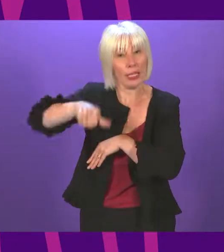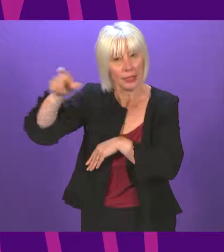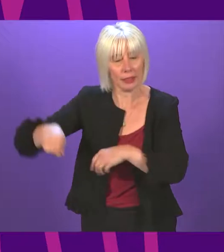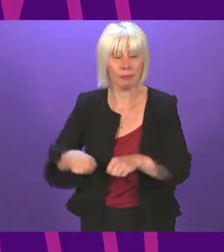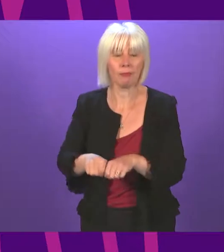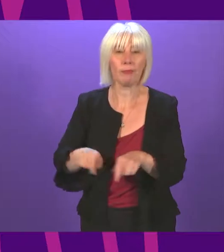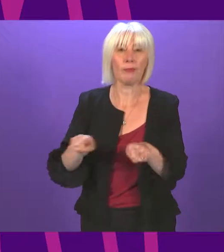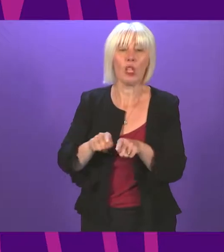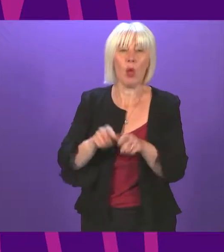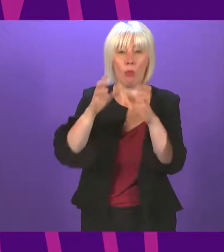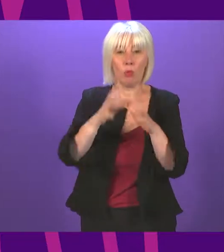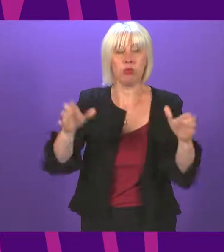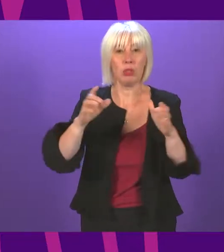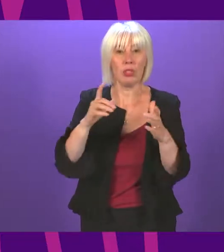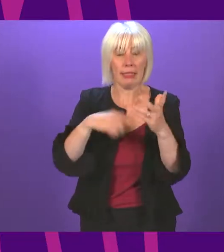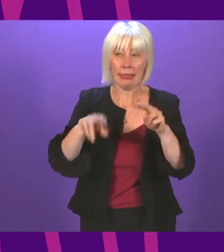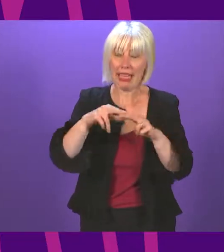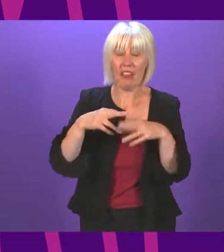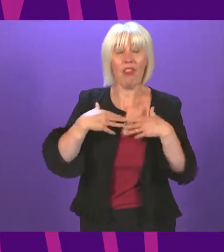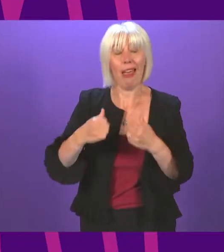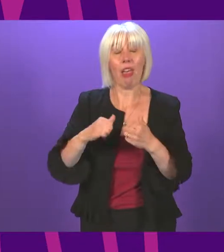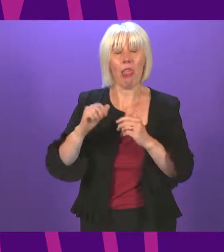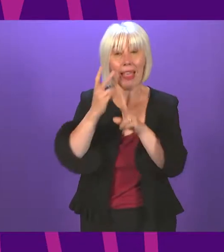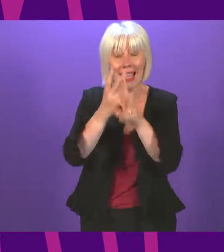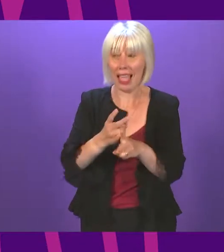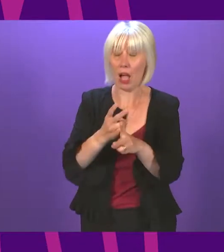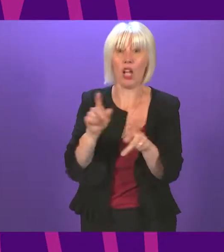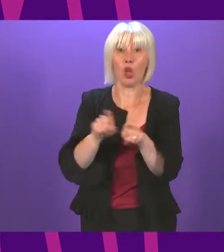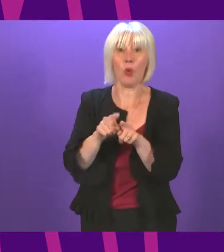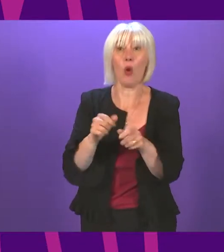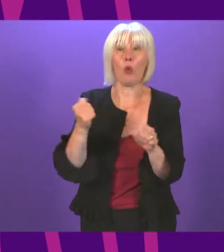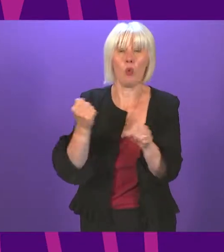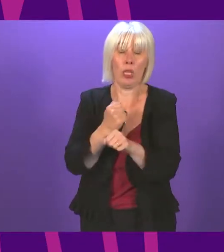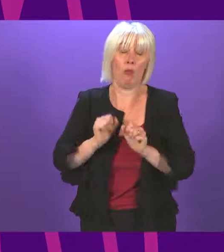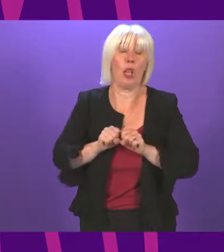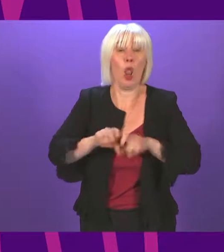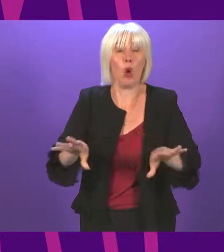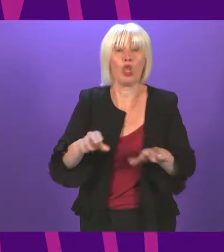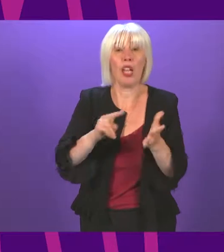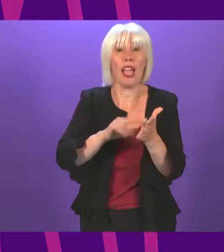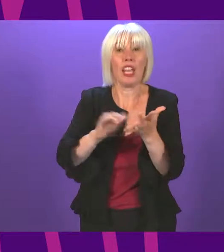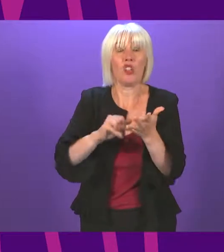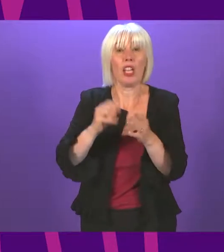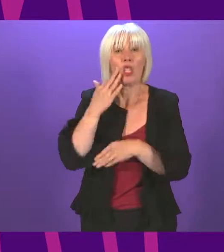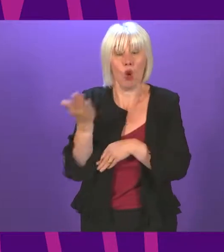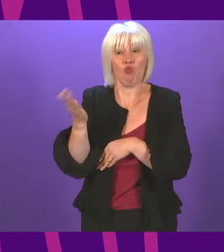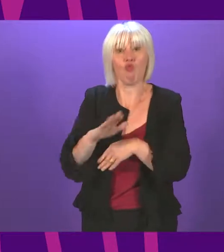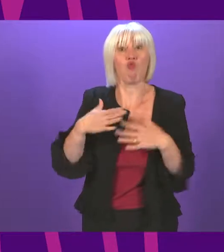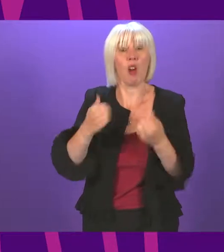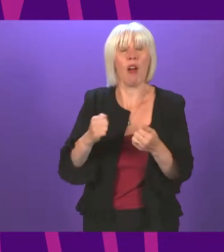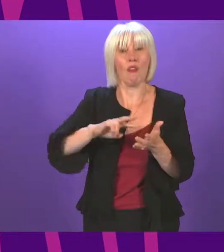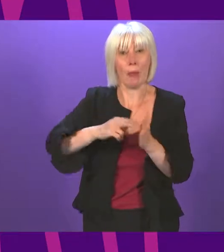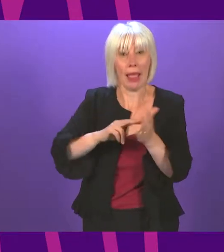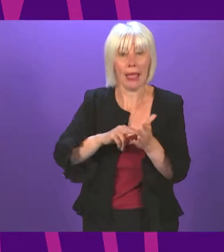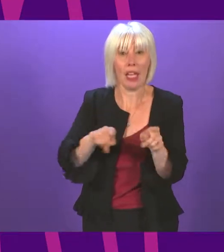to meet future challenges. Last week, the First Minister launched the NHS Recovery Plan to meet our ambition of increasing